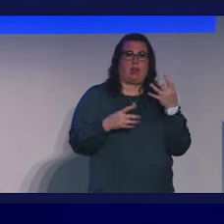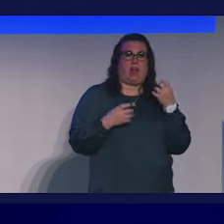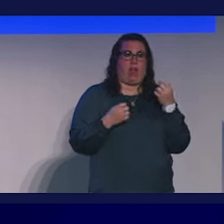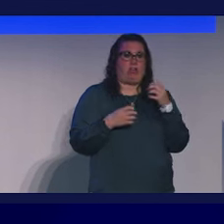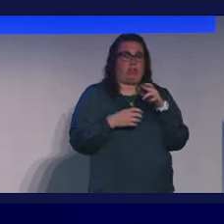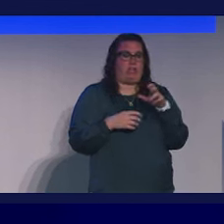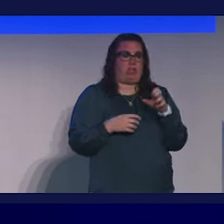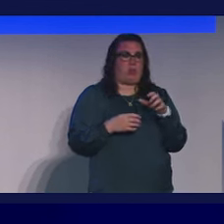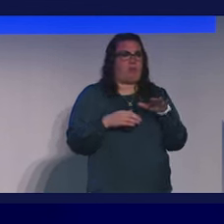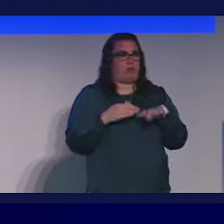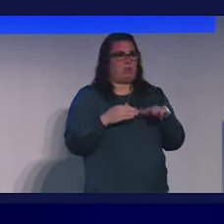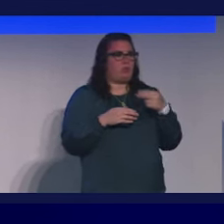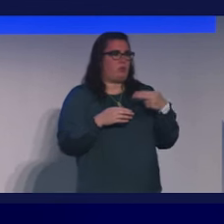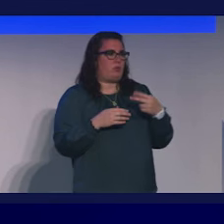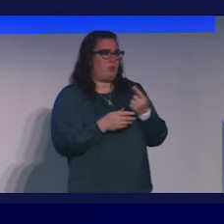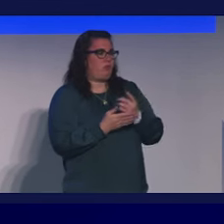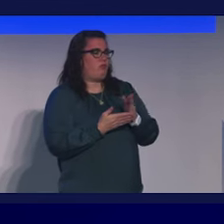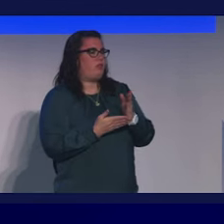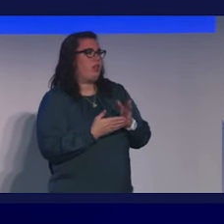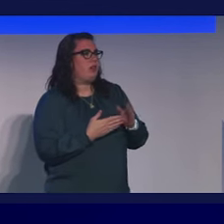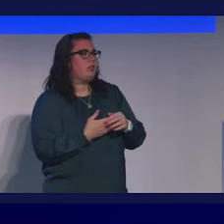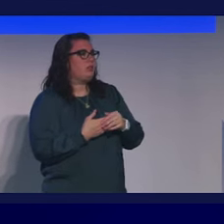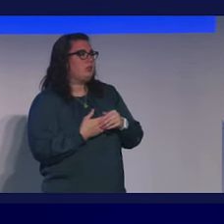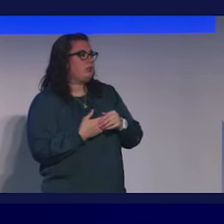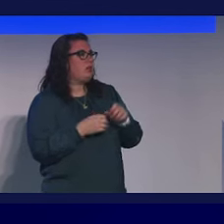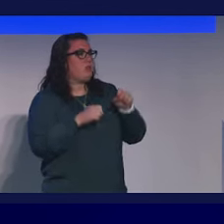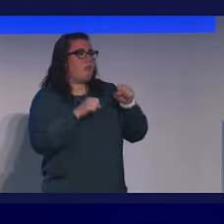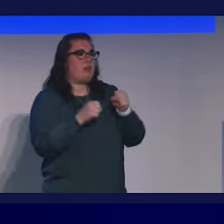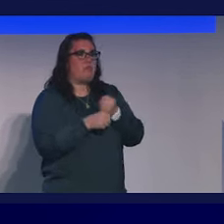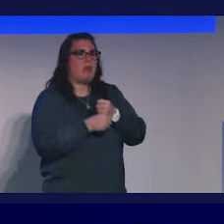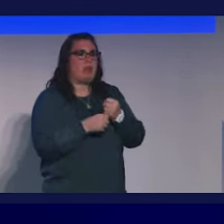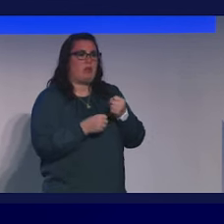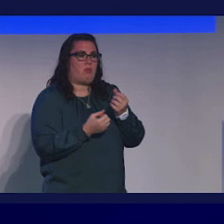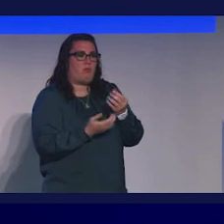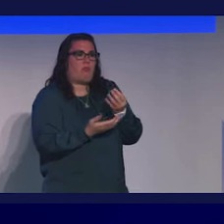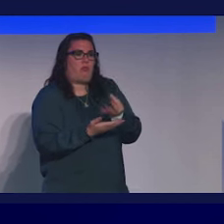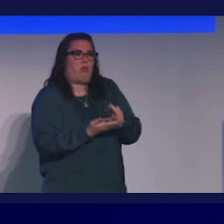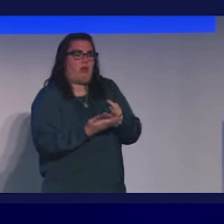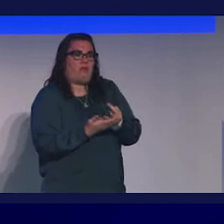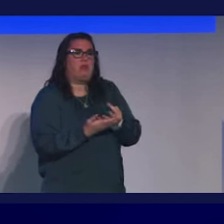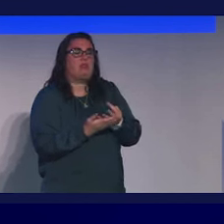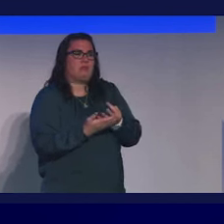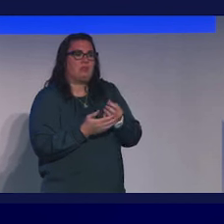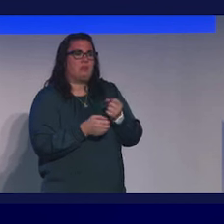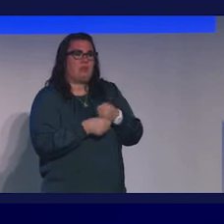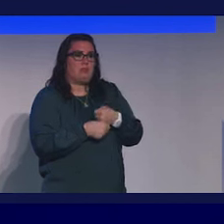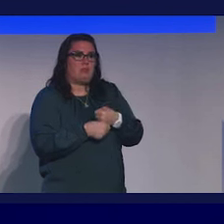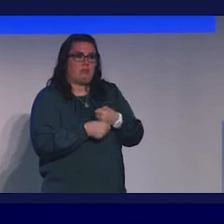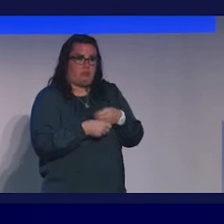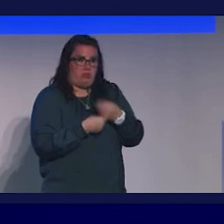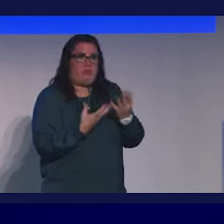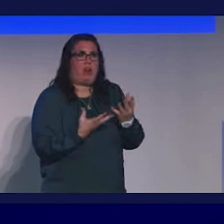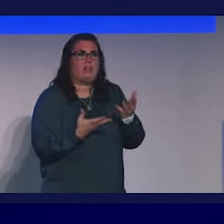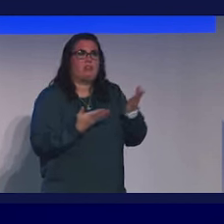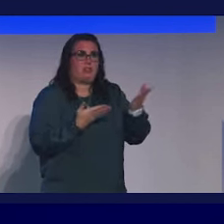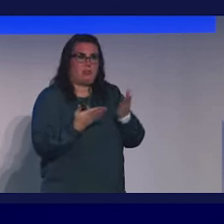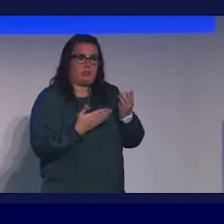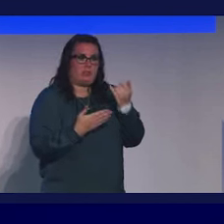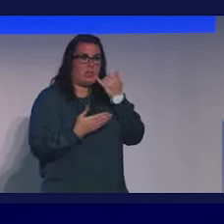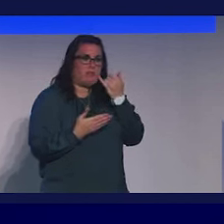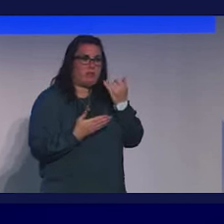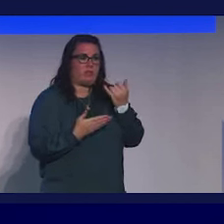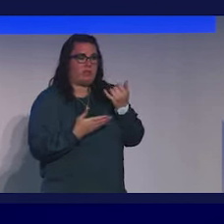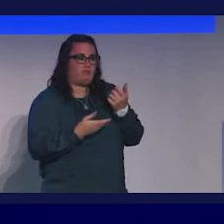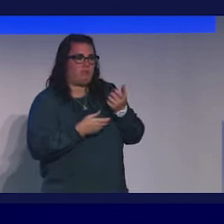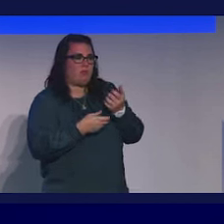basic human right, we can agree on the right and the ability to make a profit doing something, providing a service. And that if we could harness